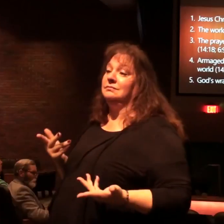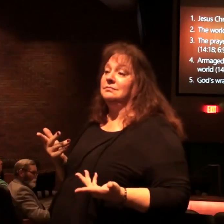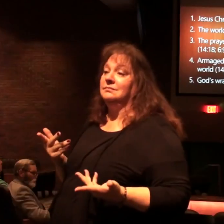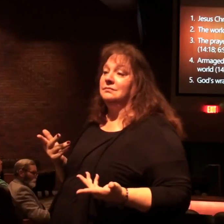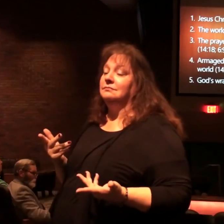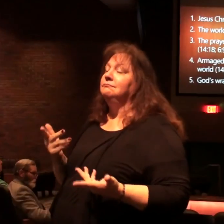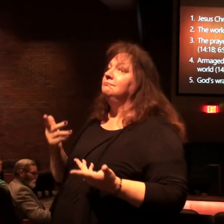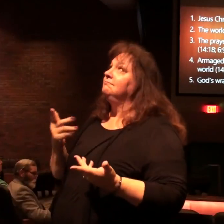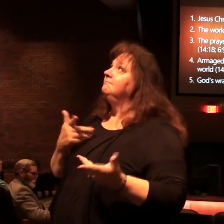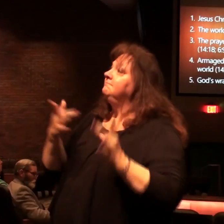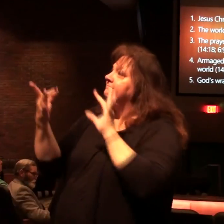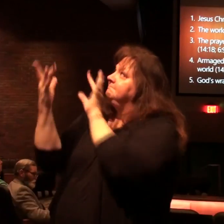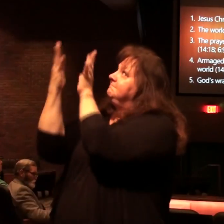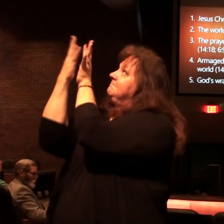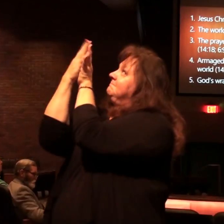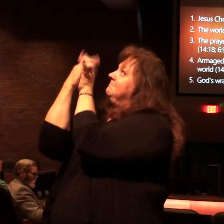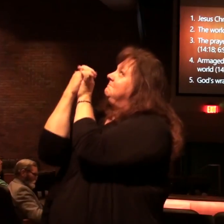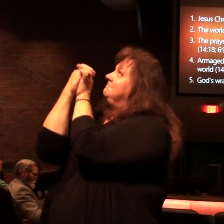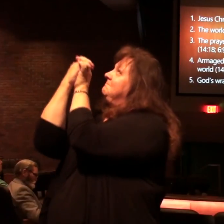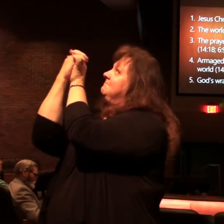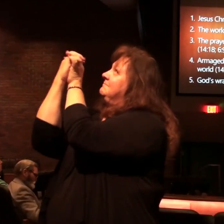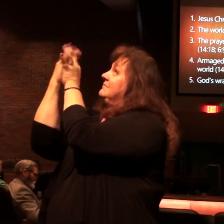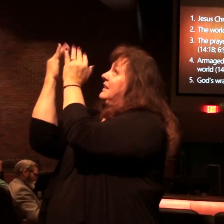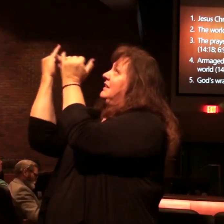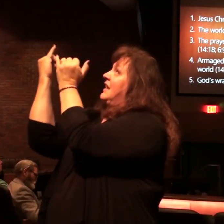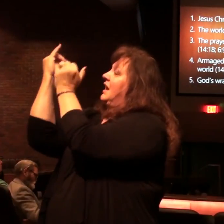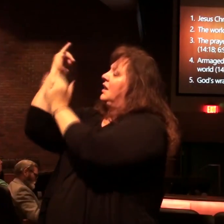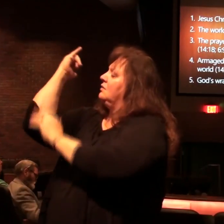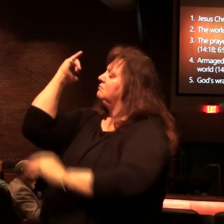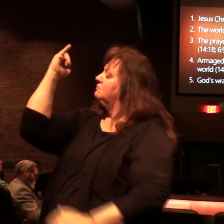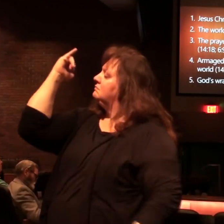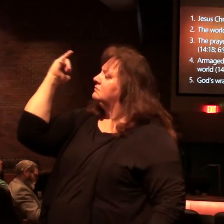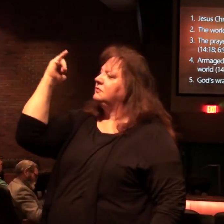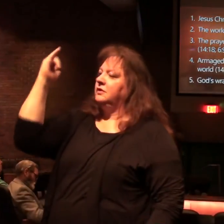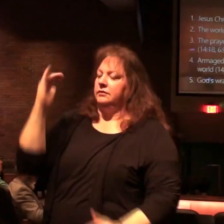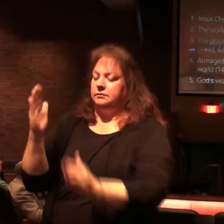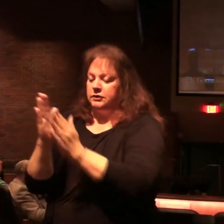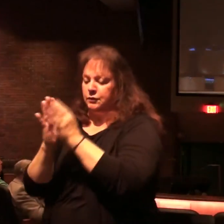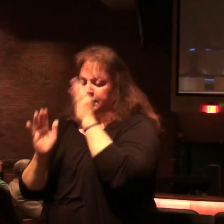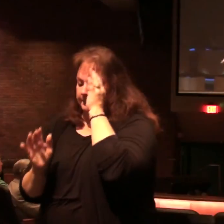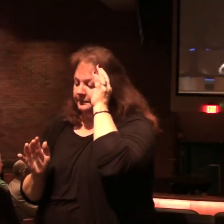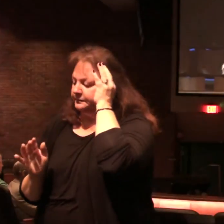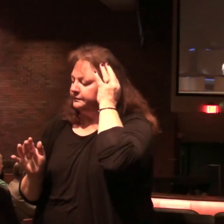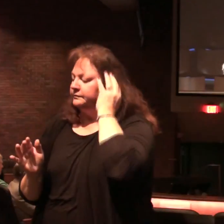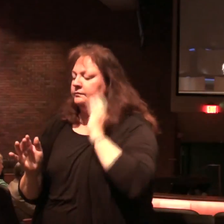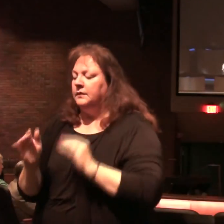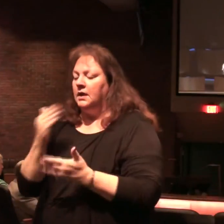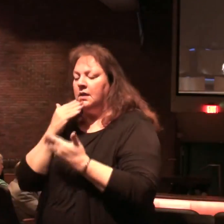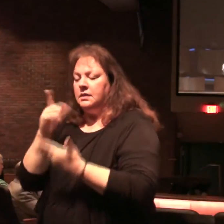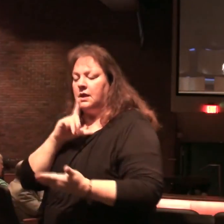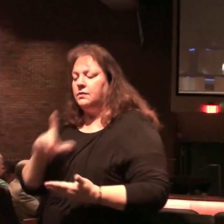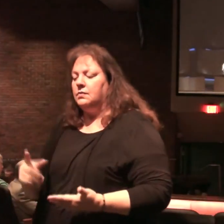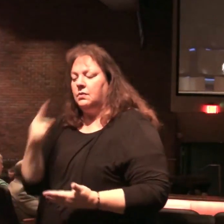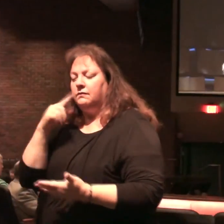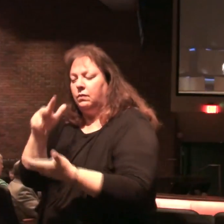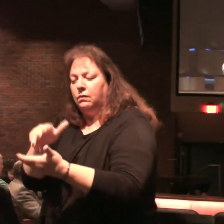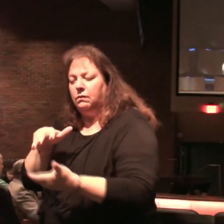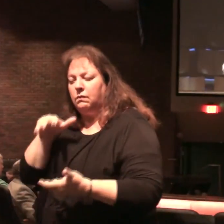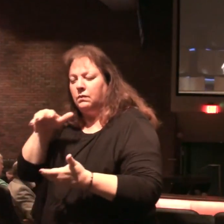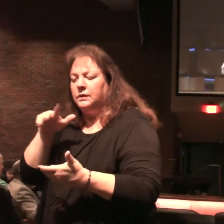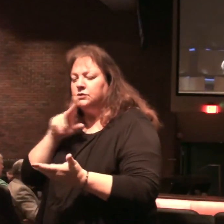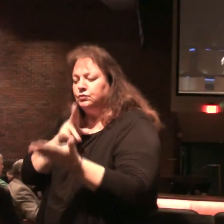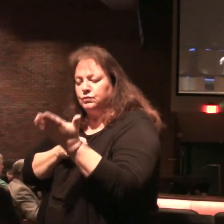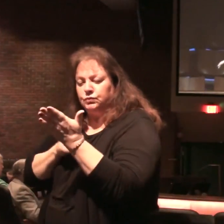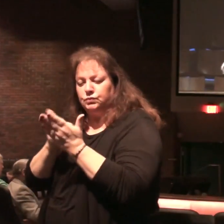and being brought into a relationship with God now that goes for eternity. Let's pray again. Thank you, Lord, for the riches of your